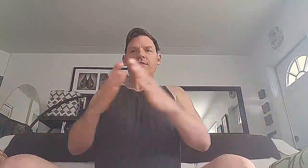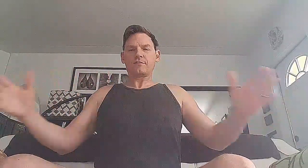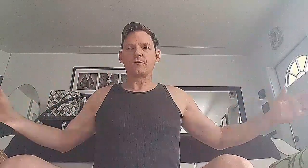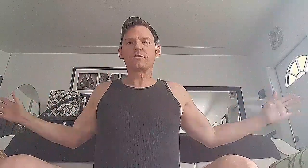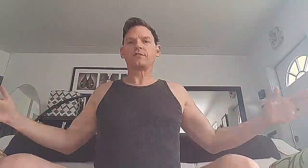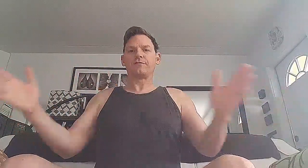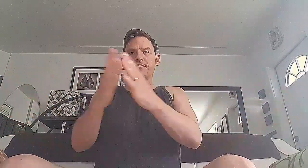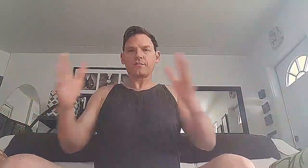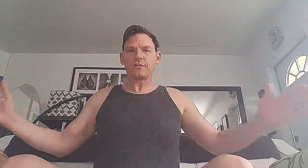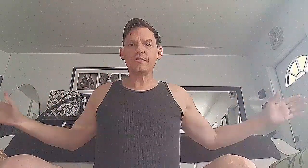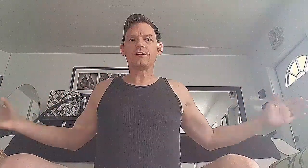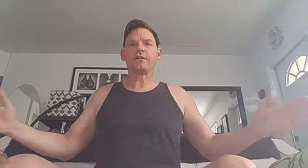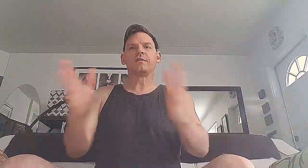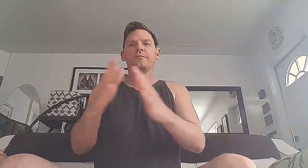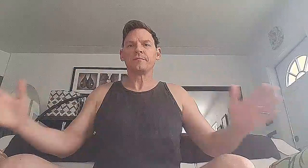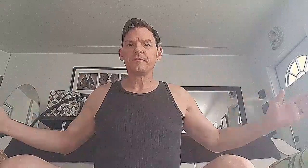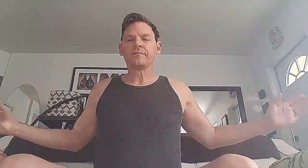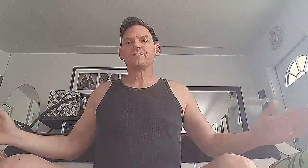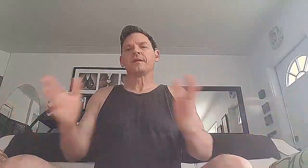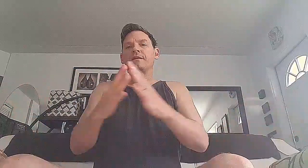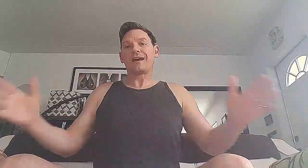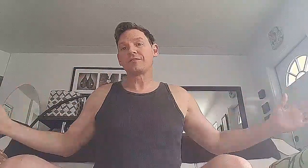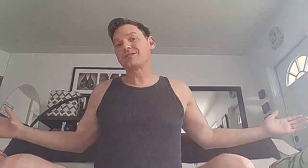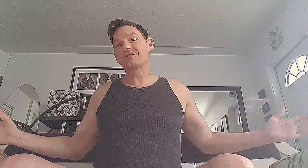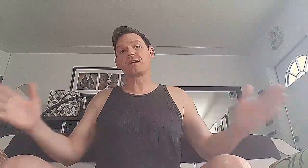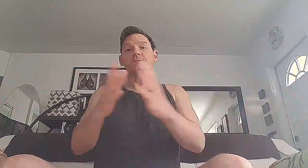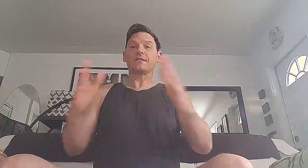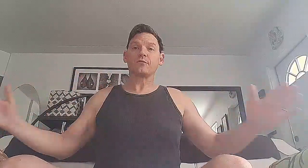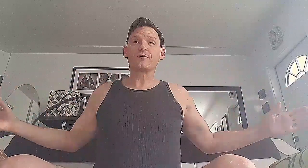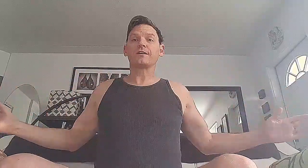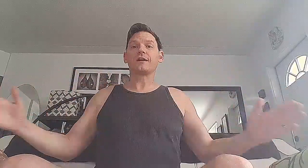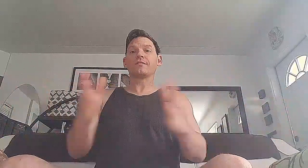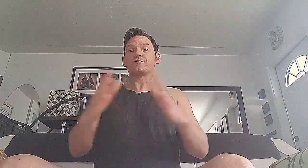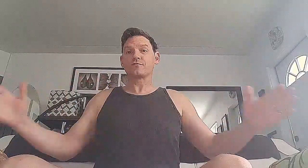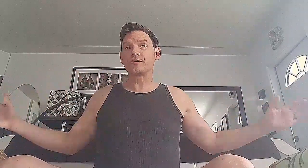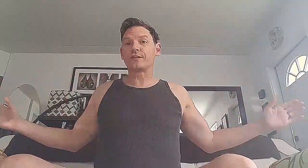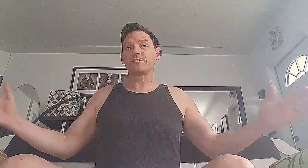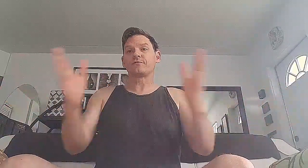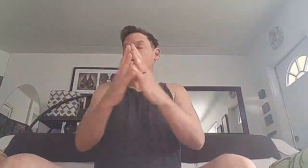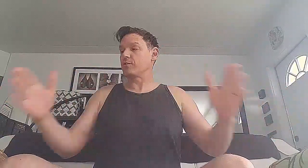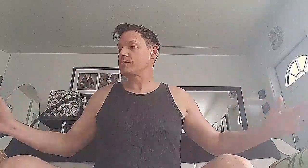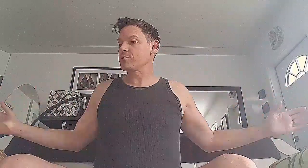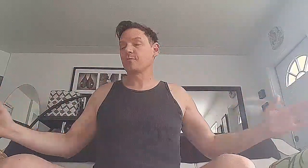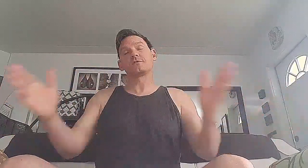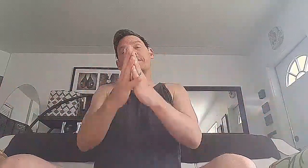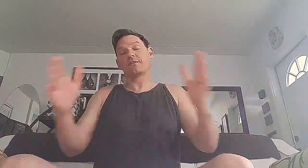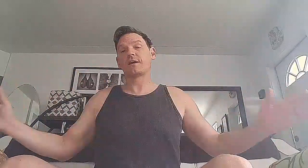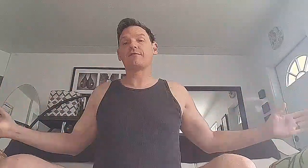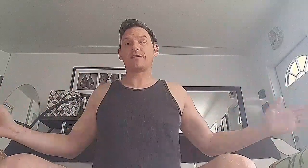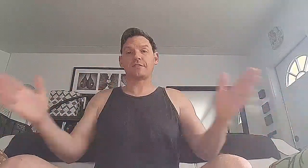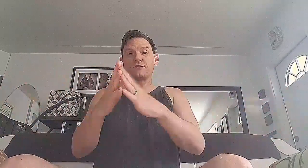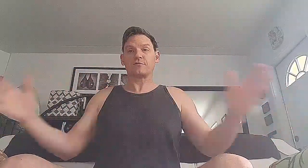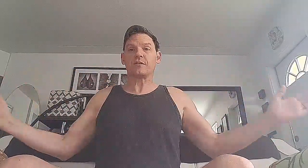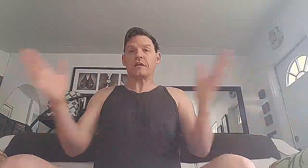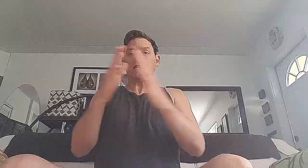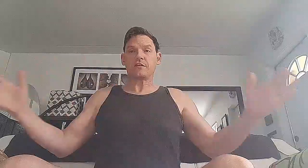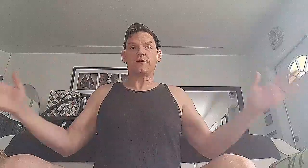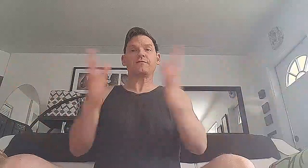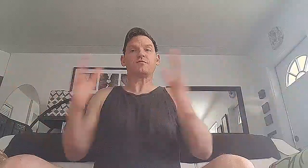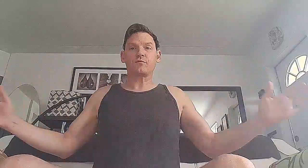Doing good. You feeling good? Now this isn't going to be like running down the street, of course. Well, depending on how fast you do it. You know, if you do